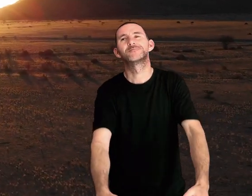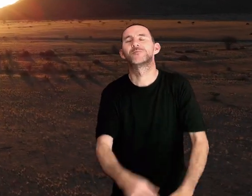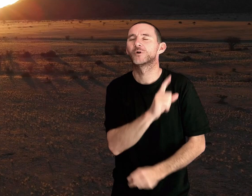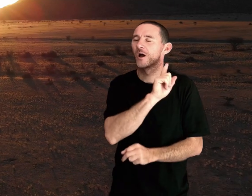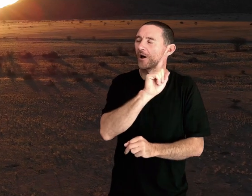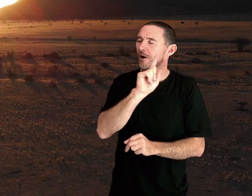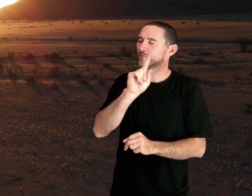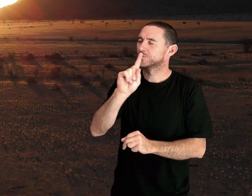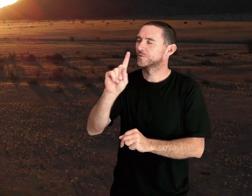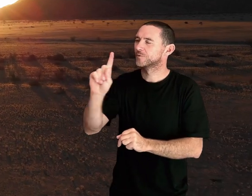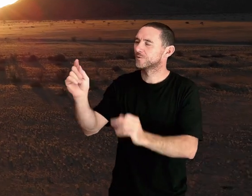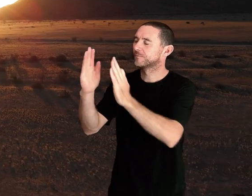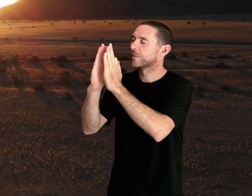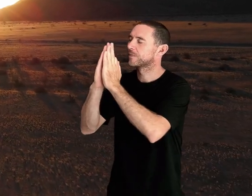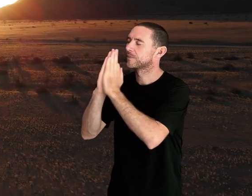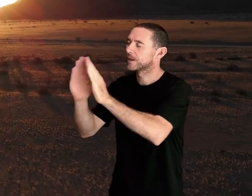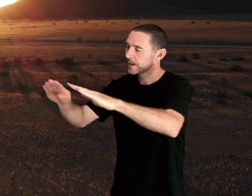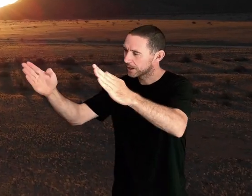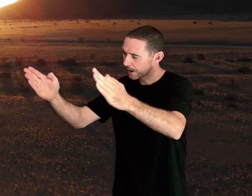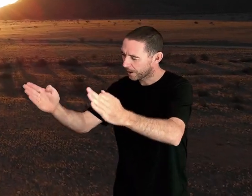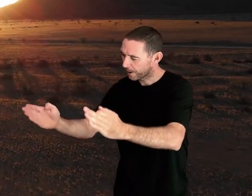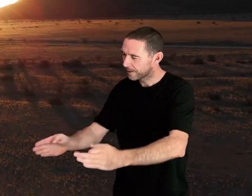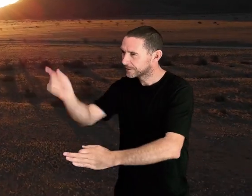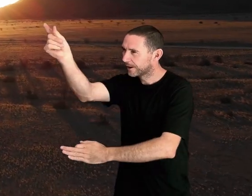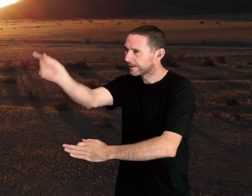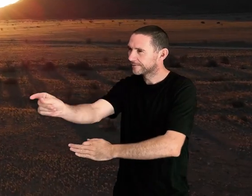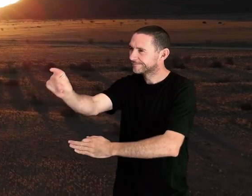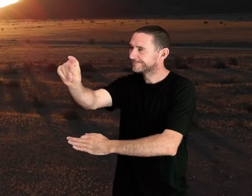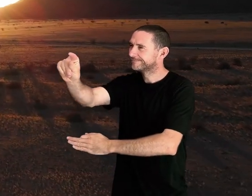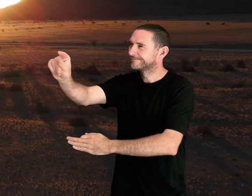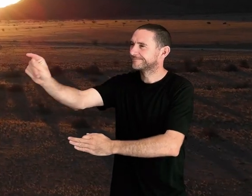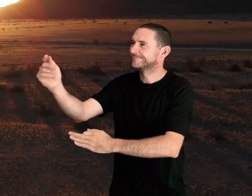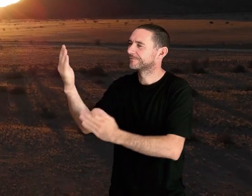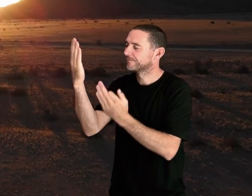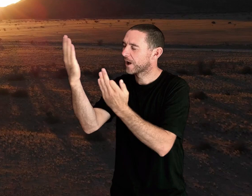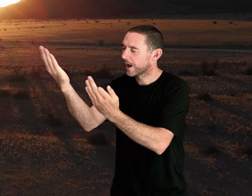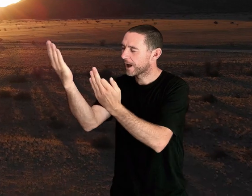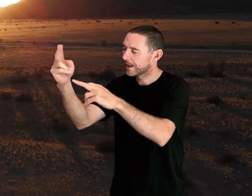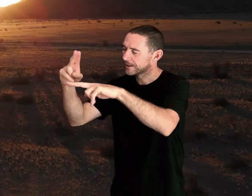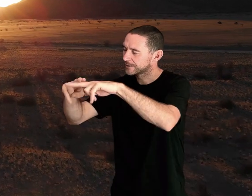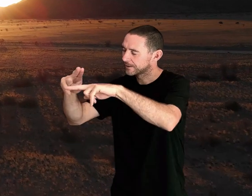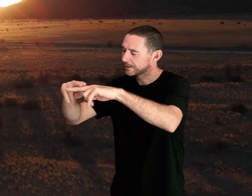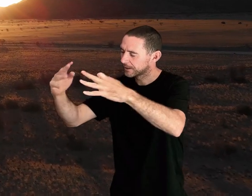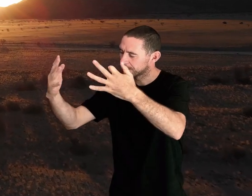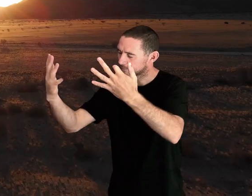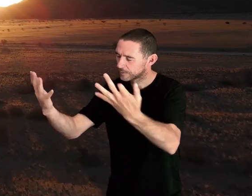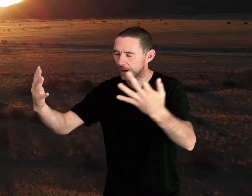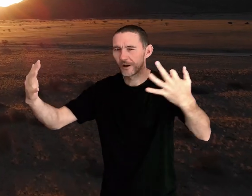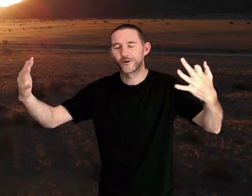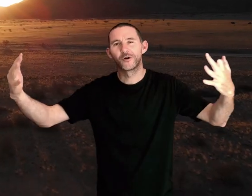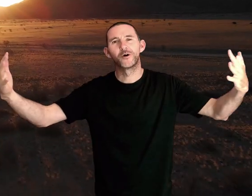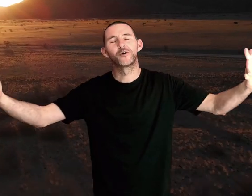Come to the altar The Father's